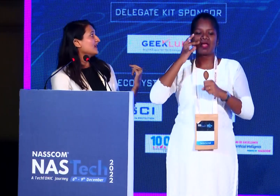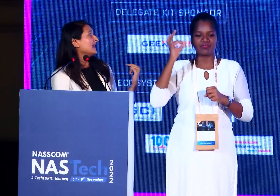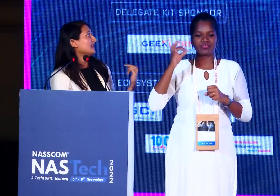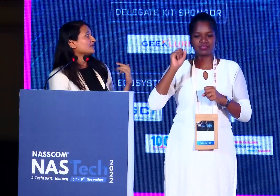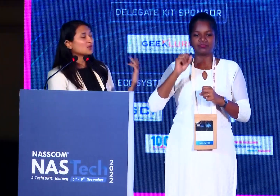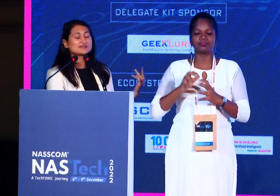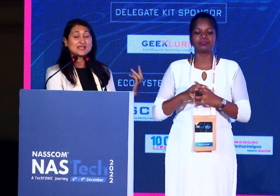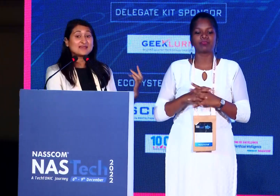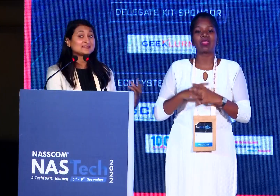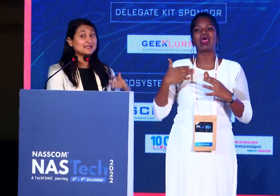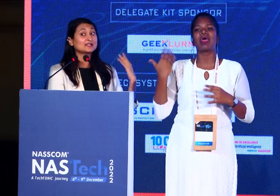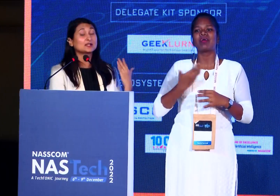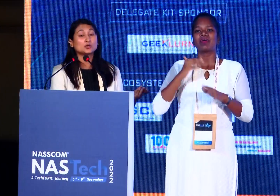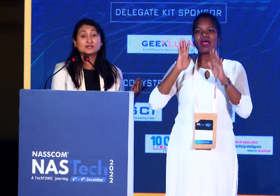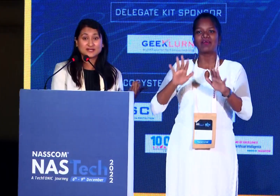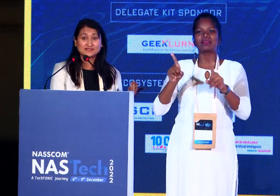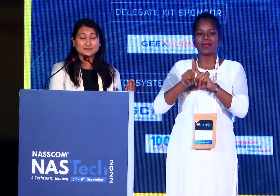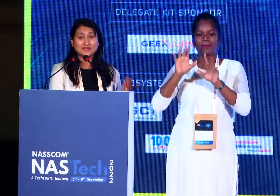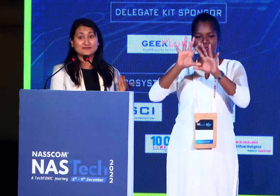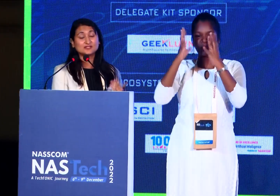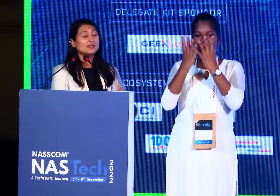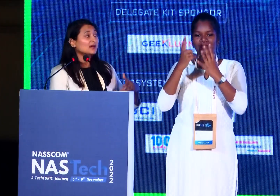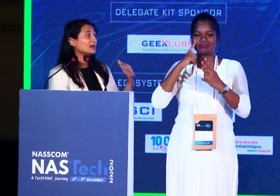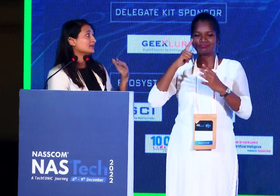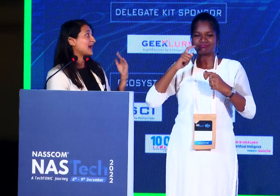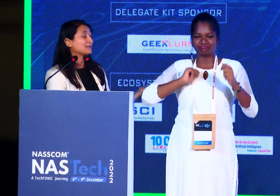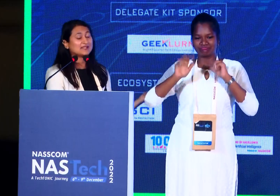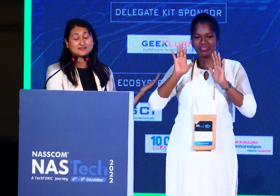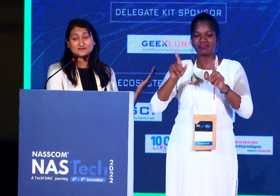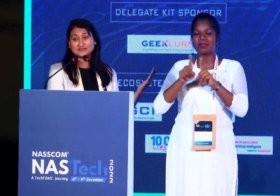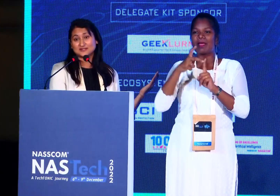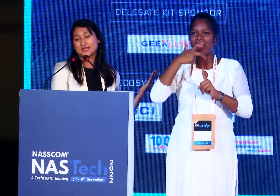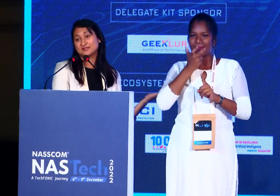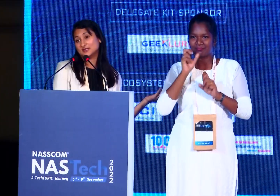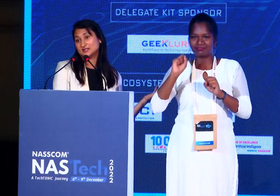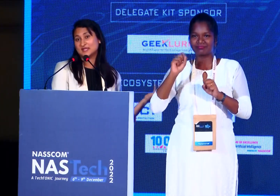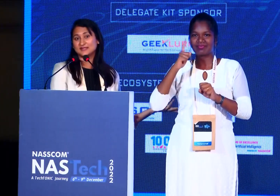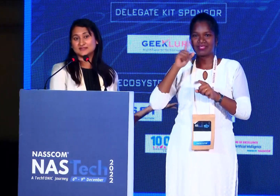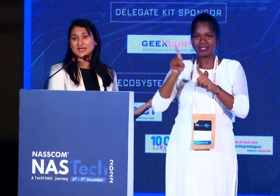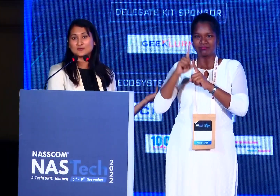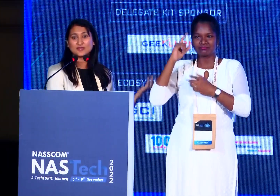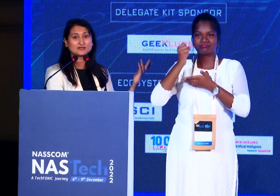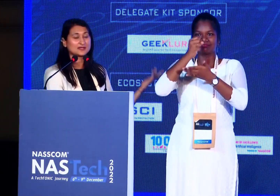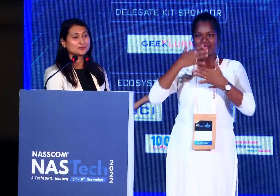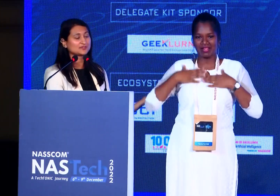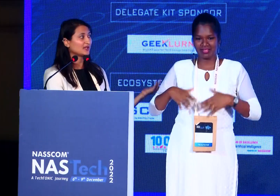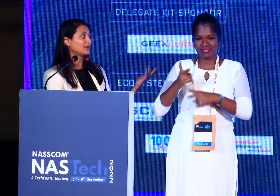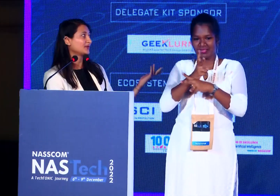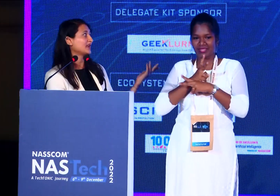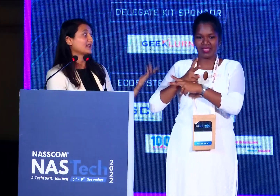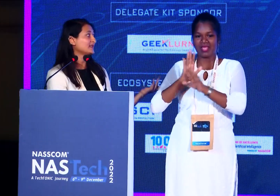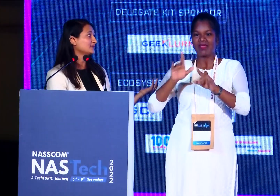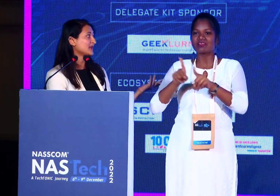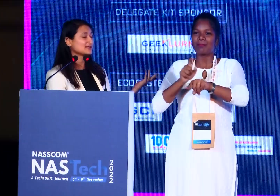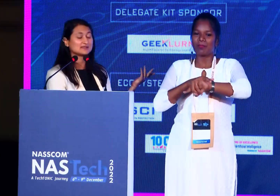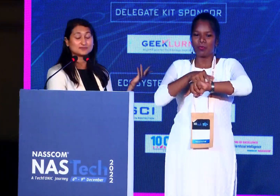And of course, we have seen the global trends where even Apple have invested heavily in health care, where they are using it